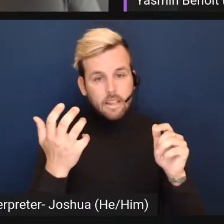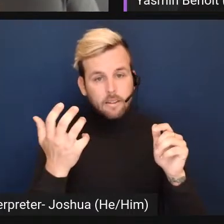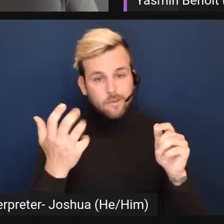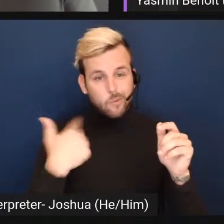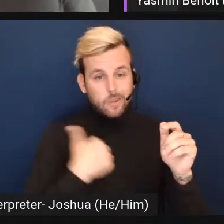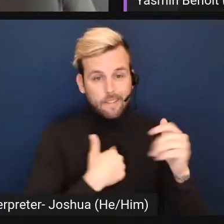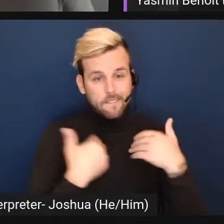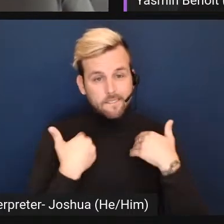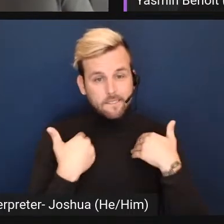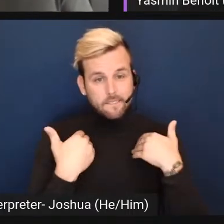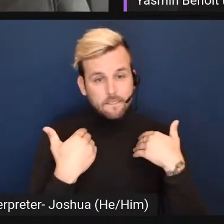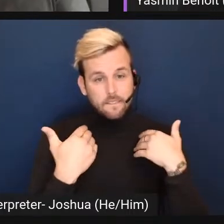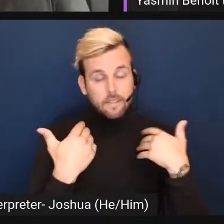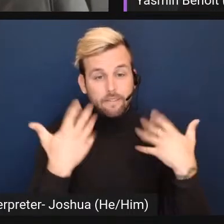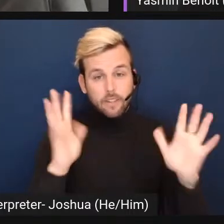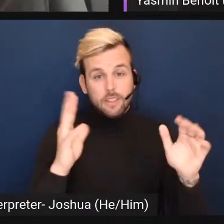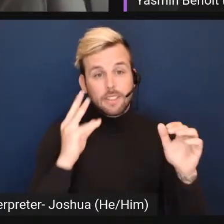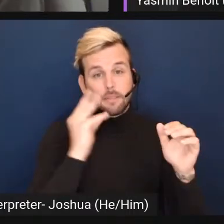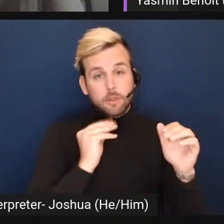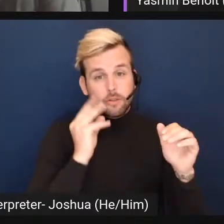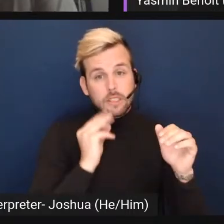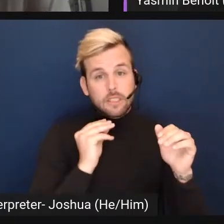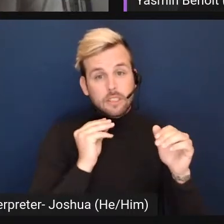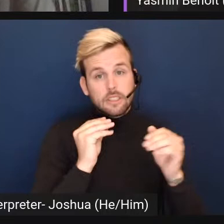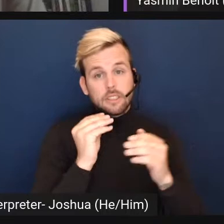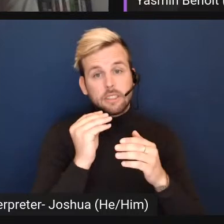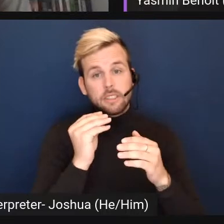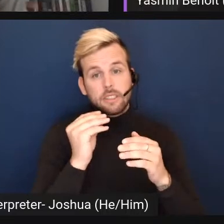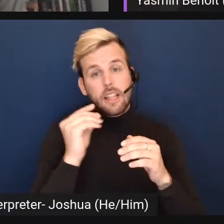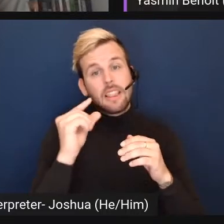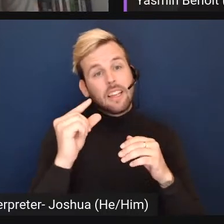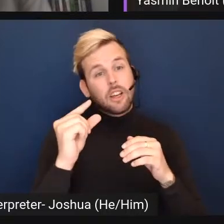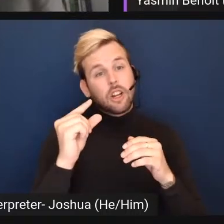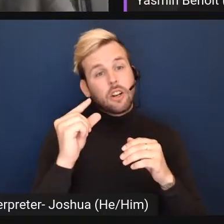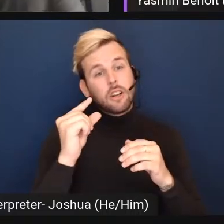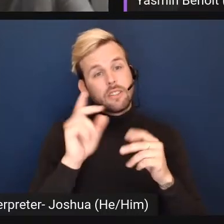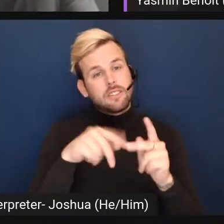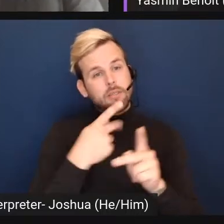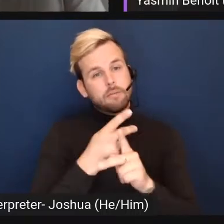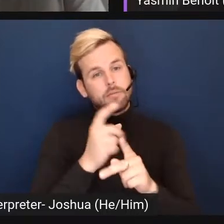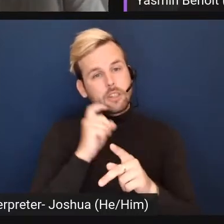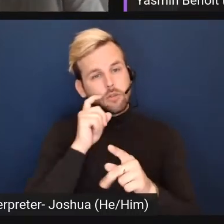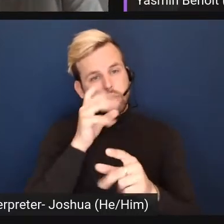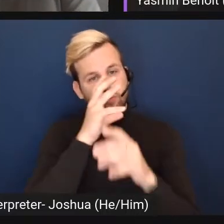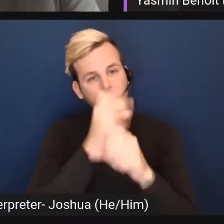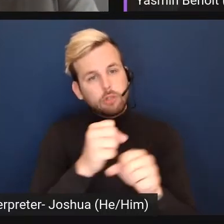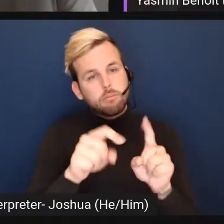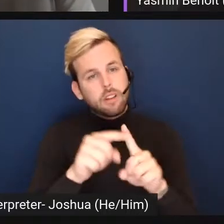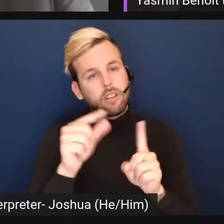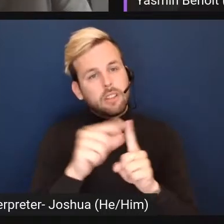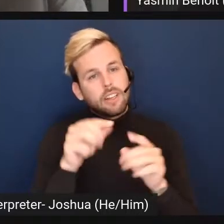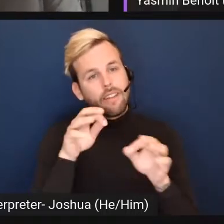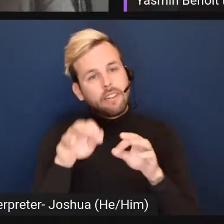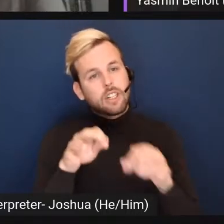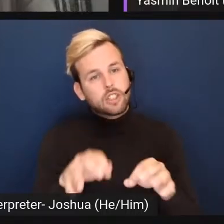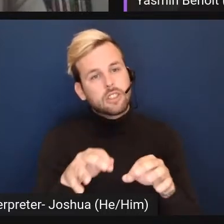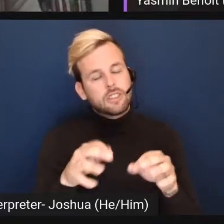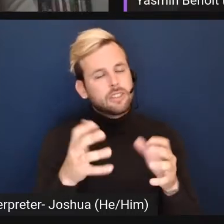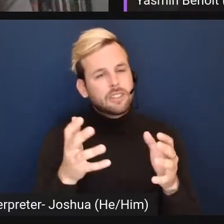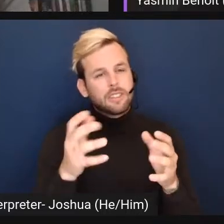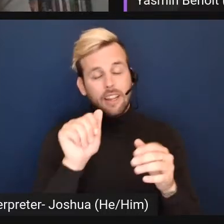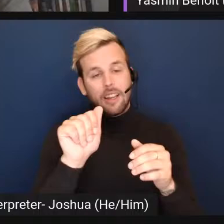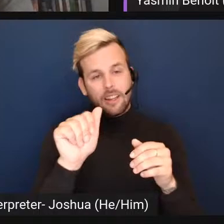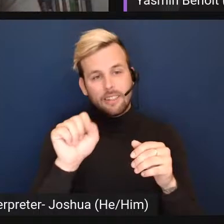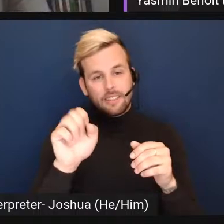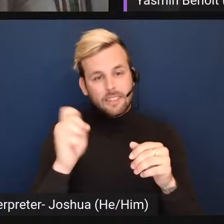we have experienced some tiny amount of sexual attraction, but the definition still, um, but the word